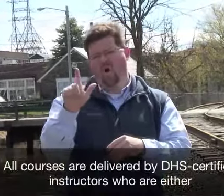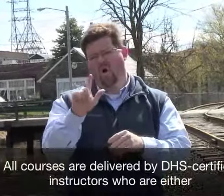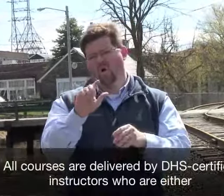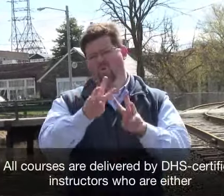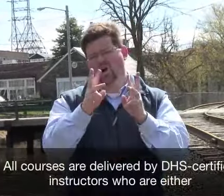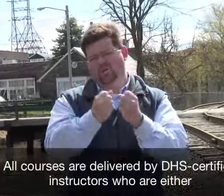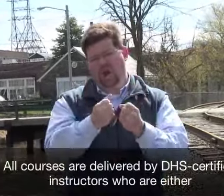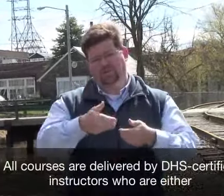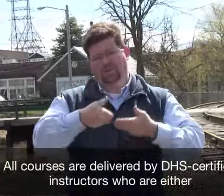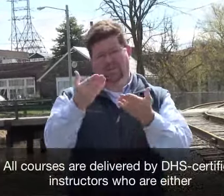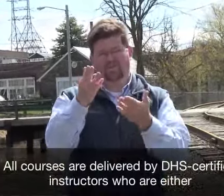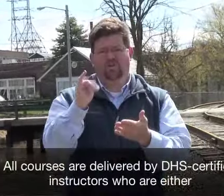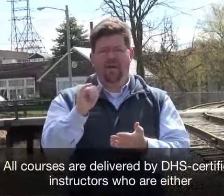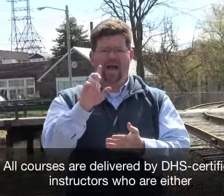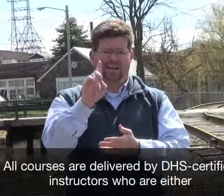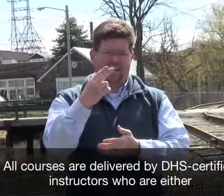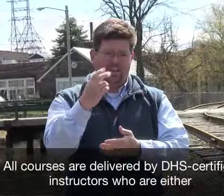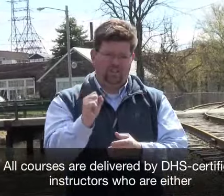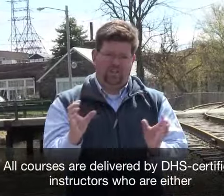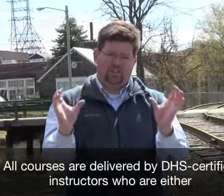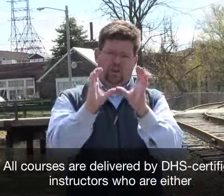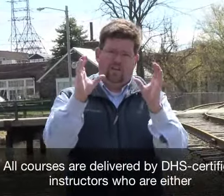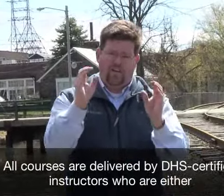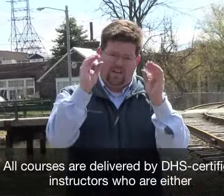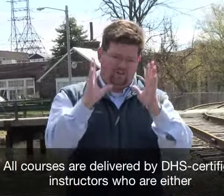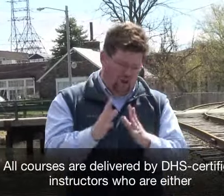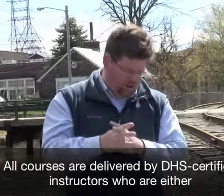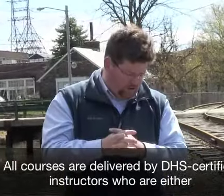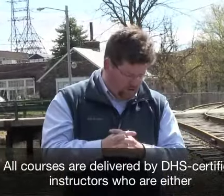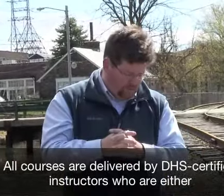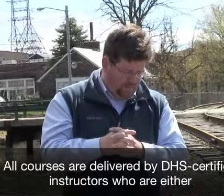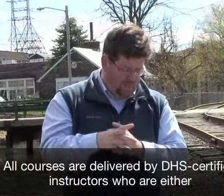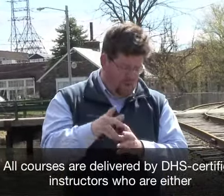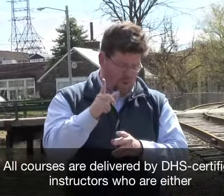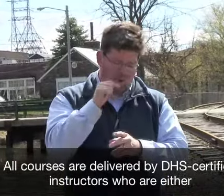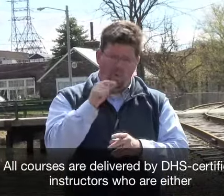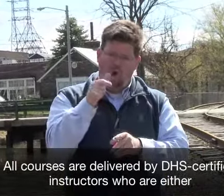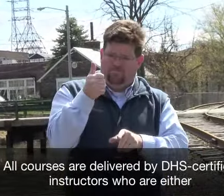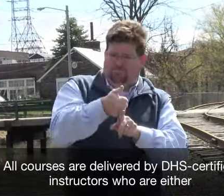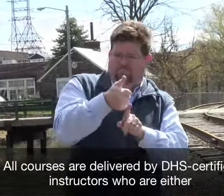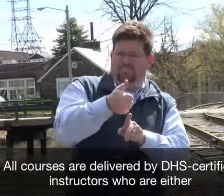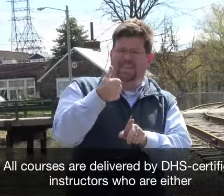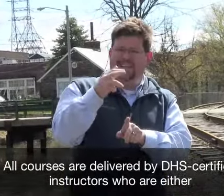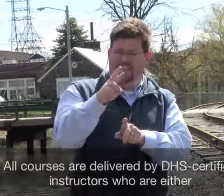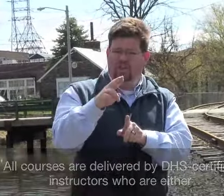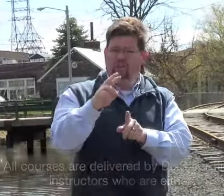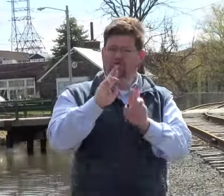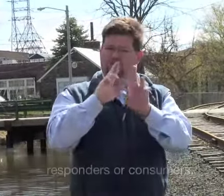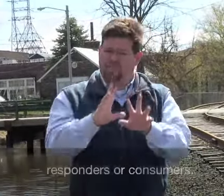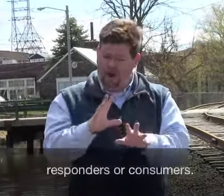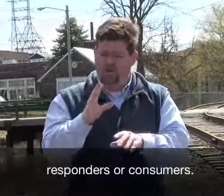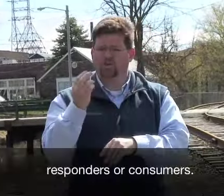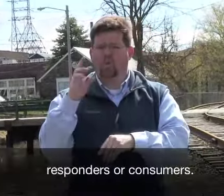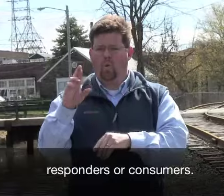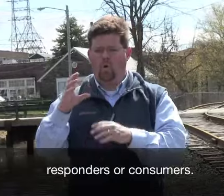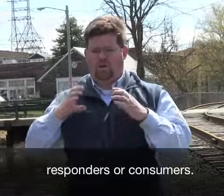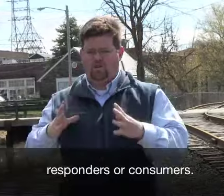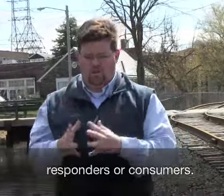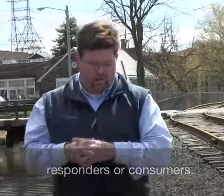All courses are delivered by DHS certified instructors who are either responders or